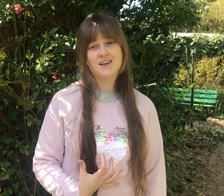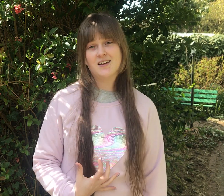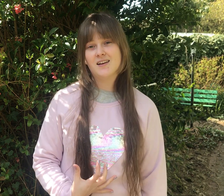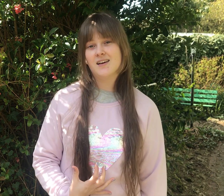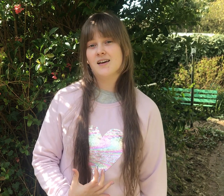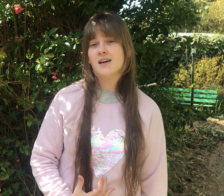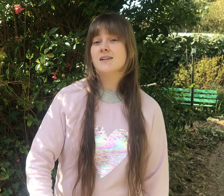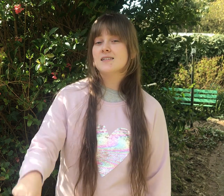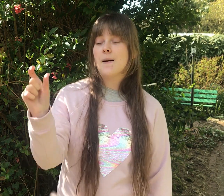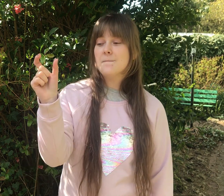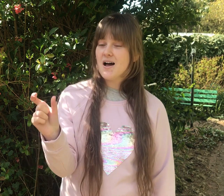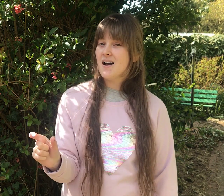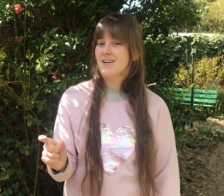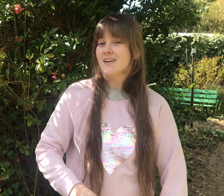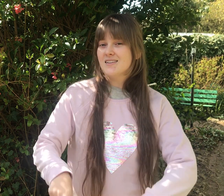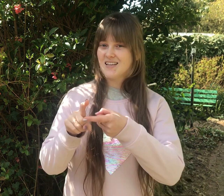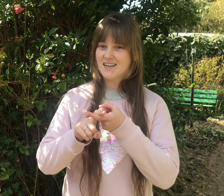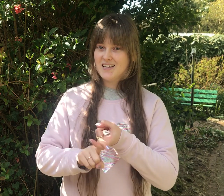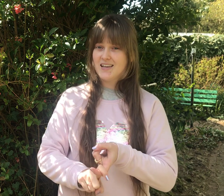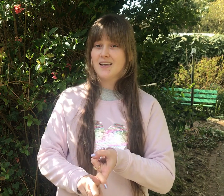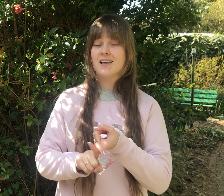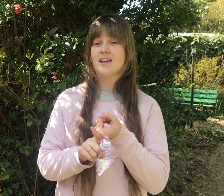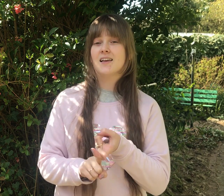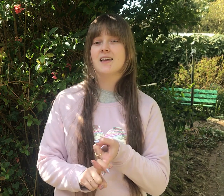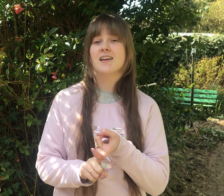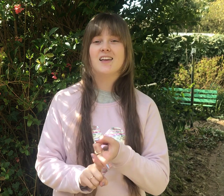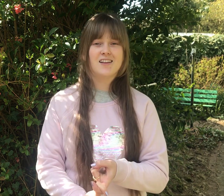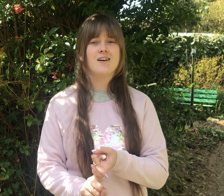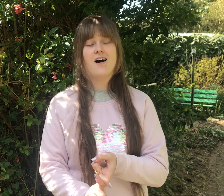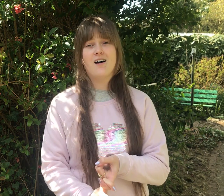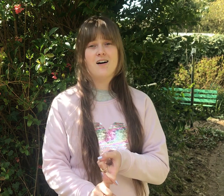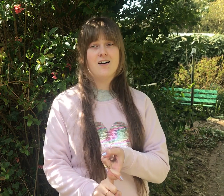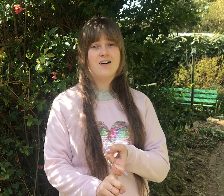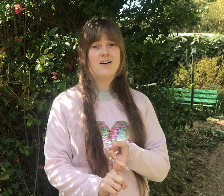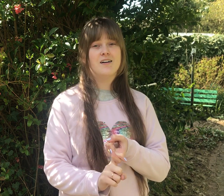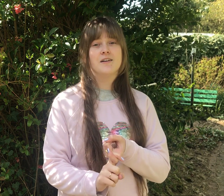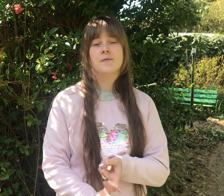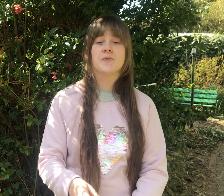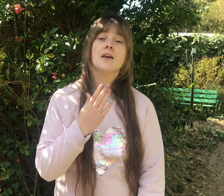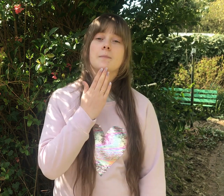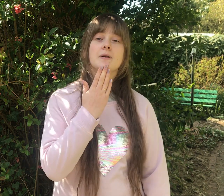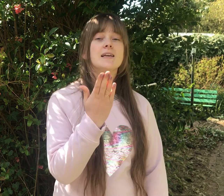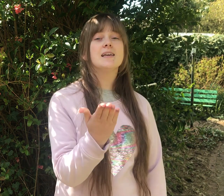Somebody To lean On Please